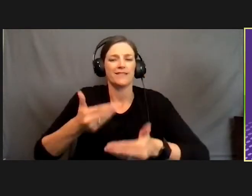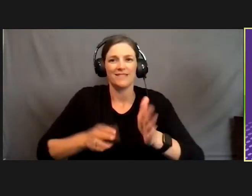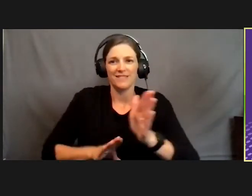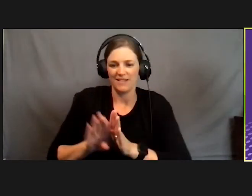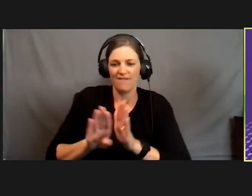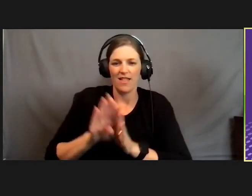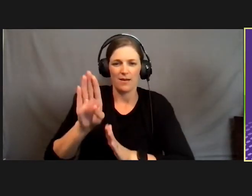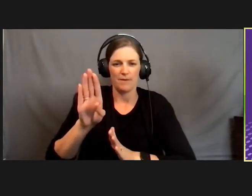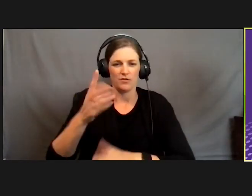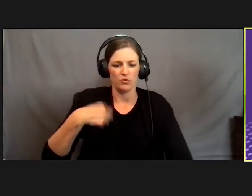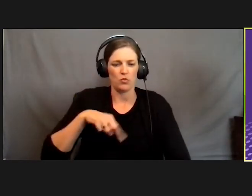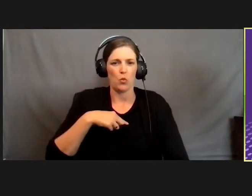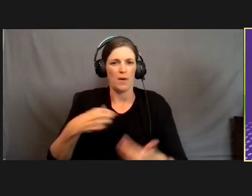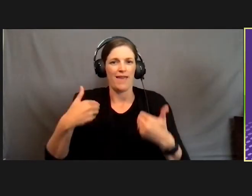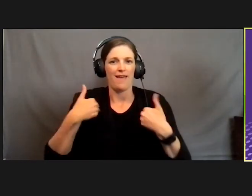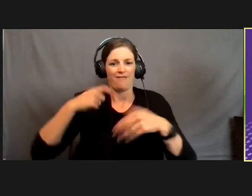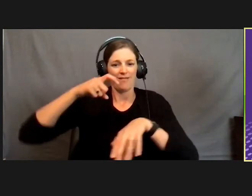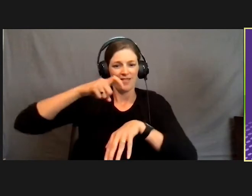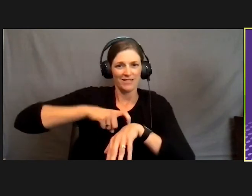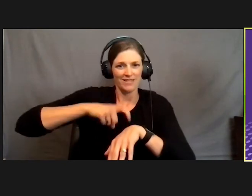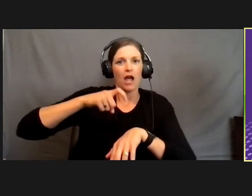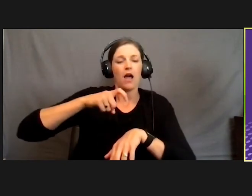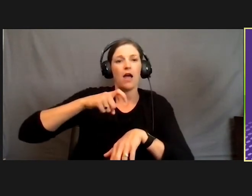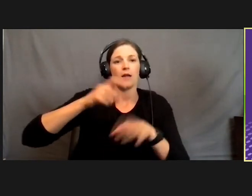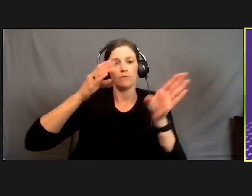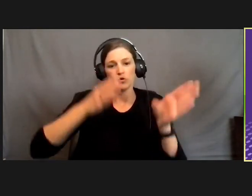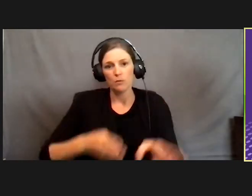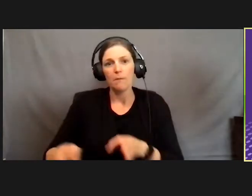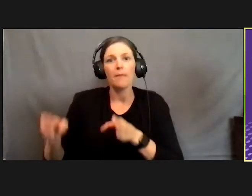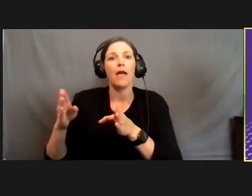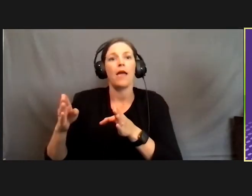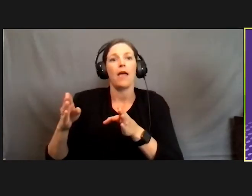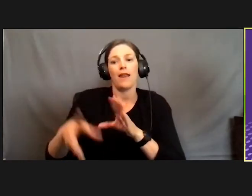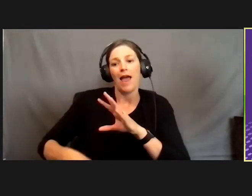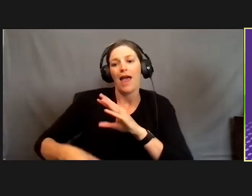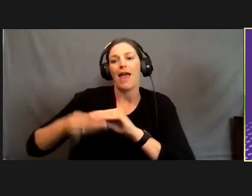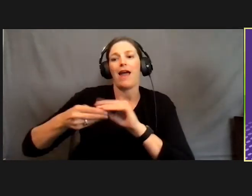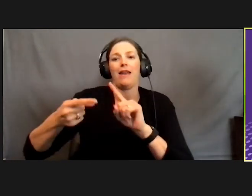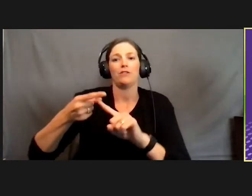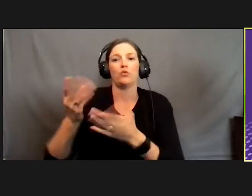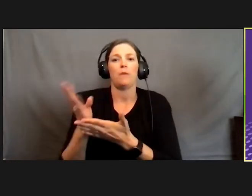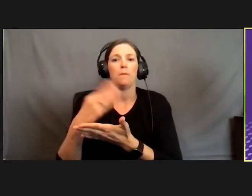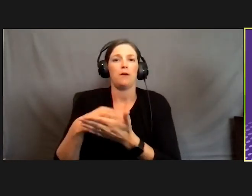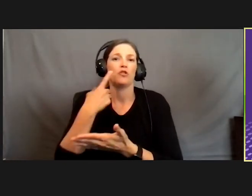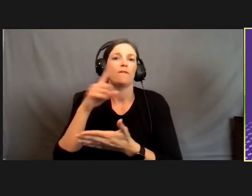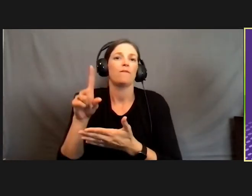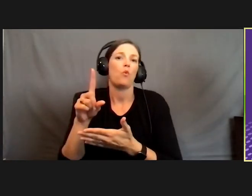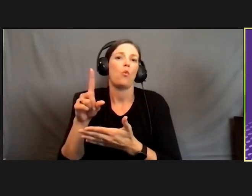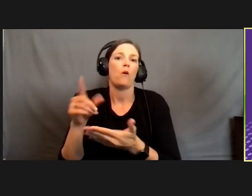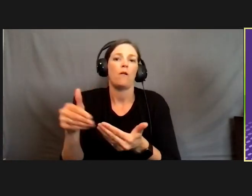have the plan, the time to plan and put it into the budget for the following years.